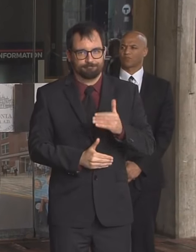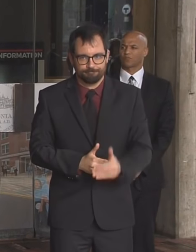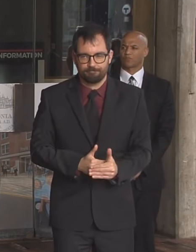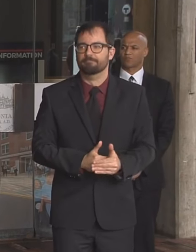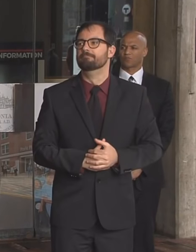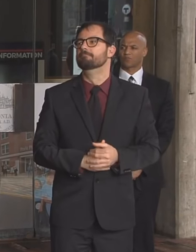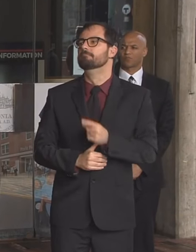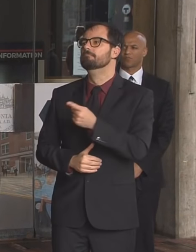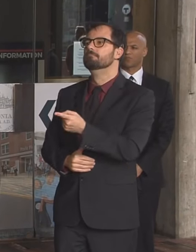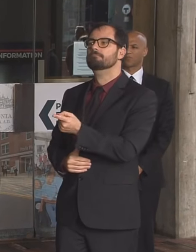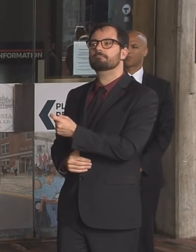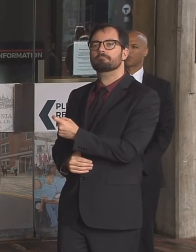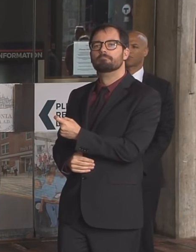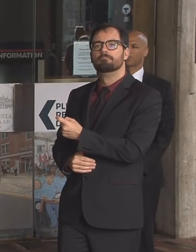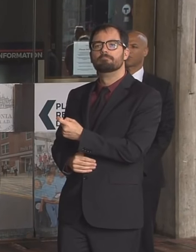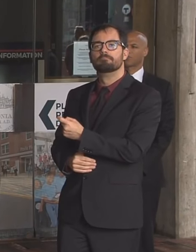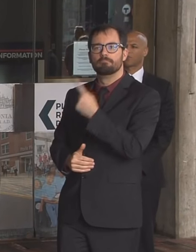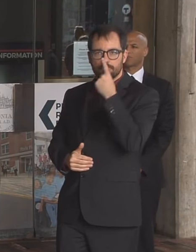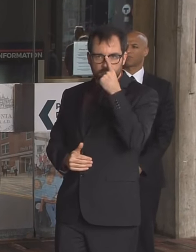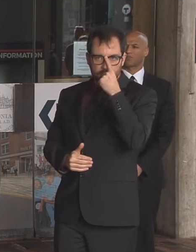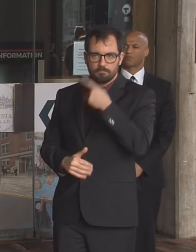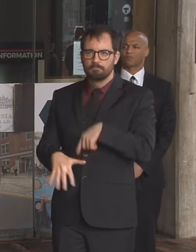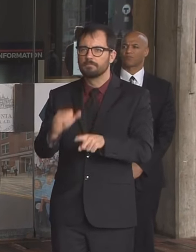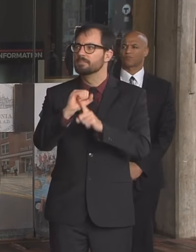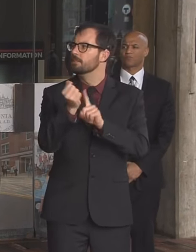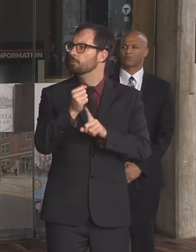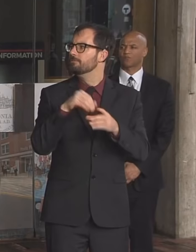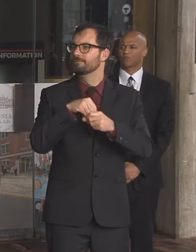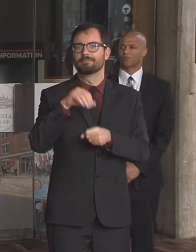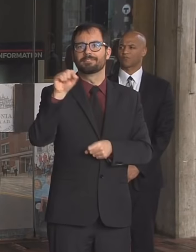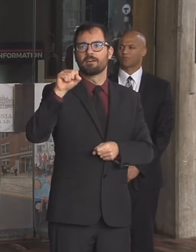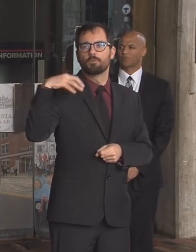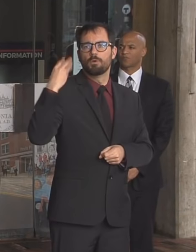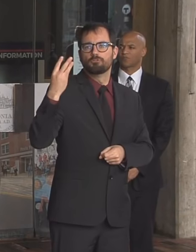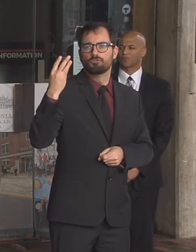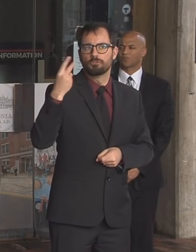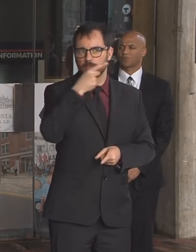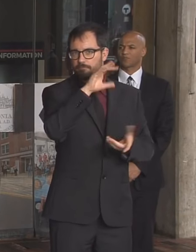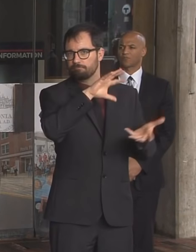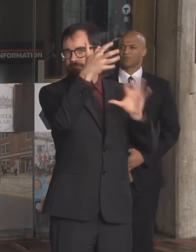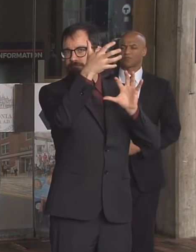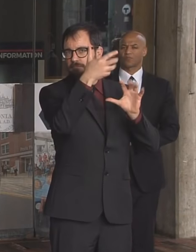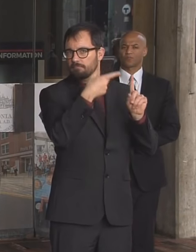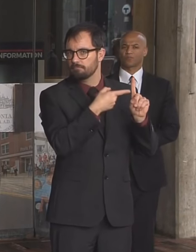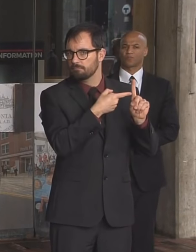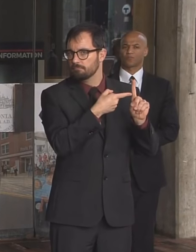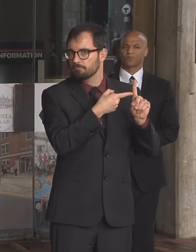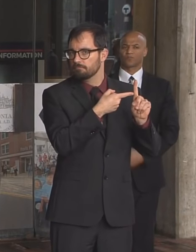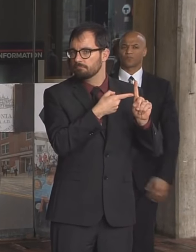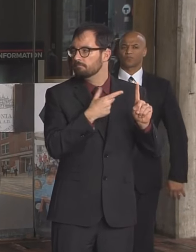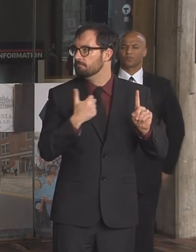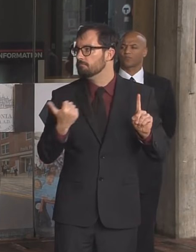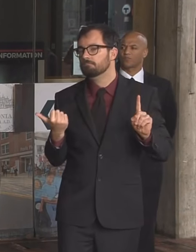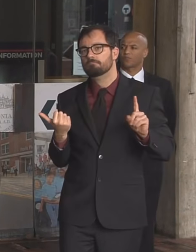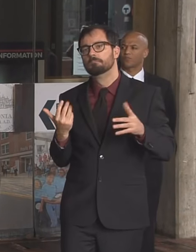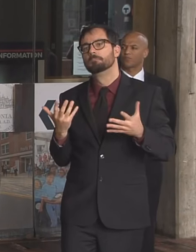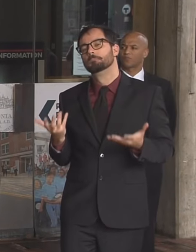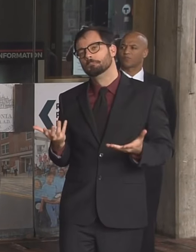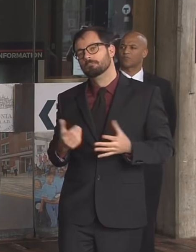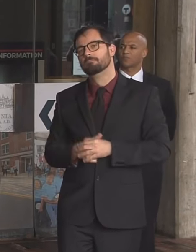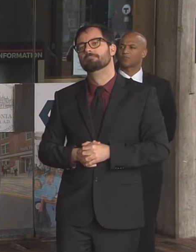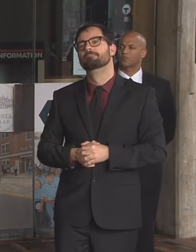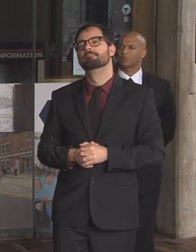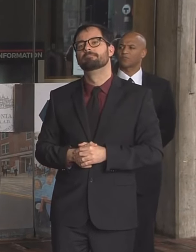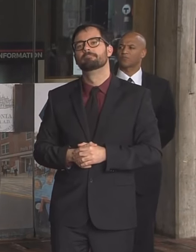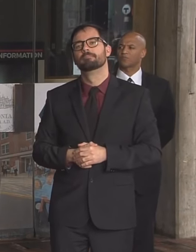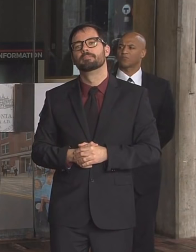for that here and if so where would you put this yeah there's a qu the question is is there um there's being a large field hospital being built in